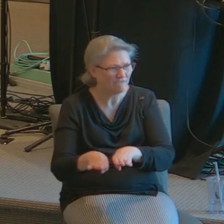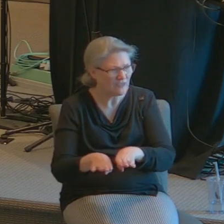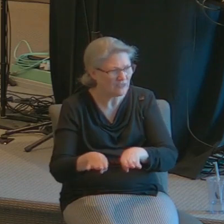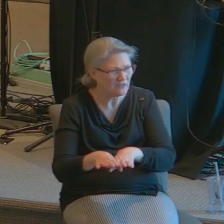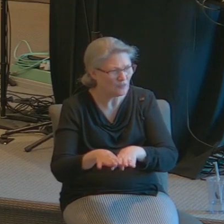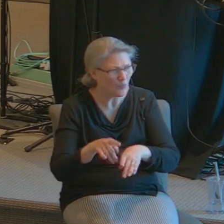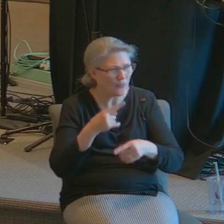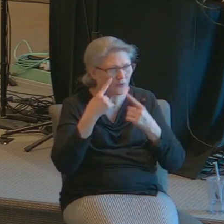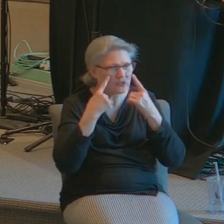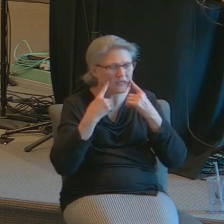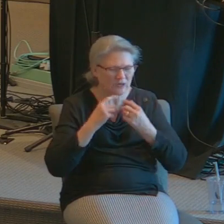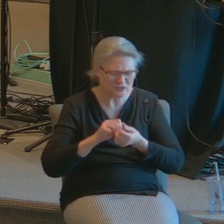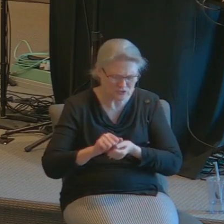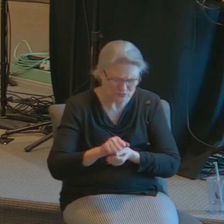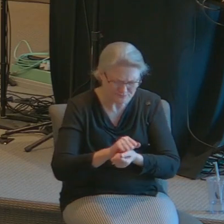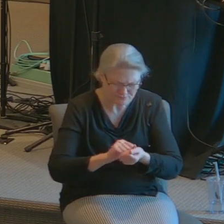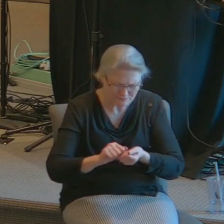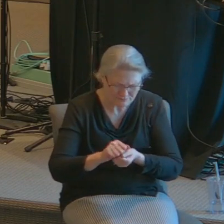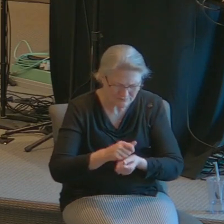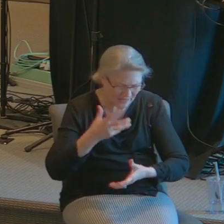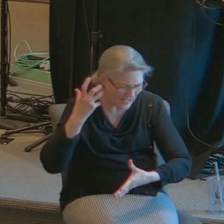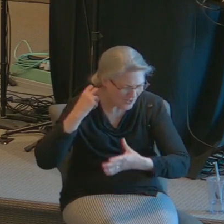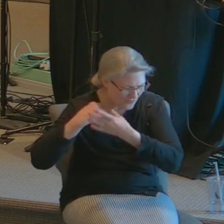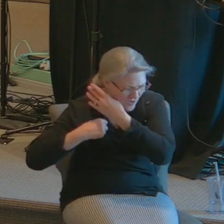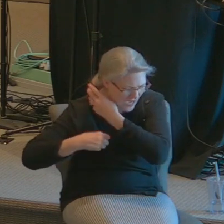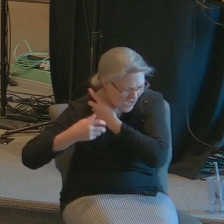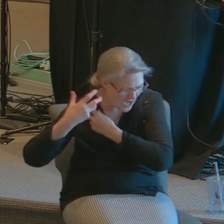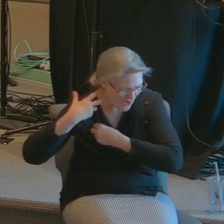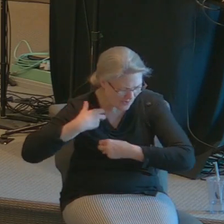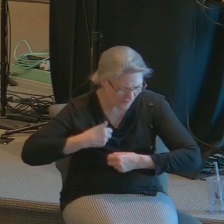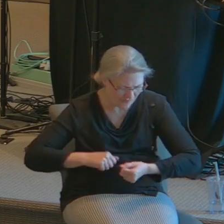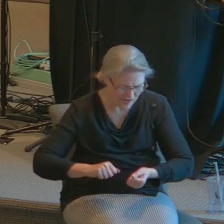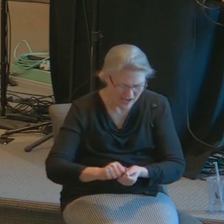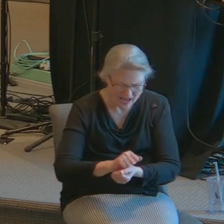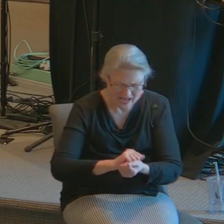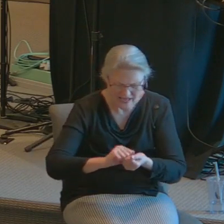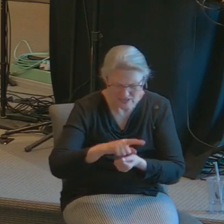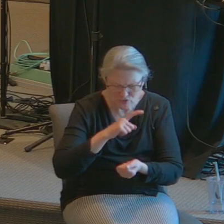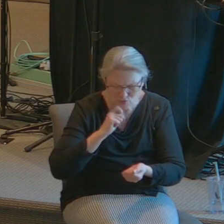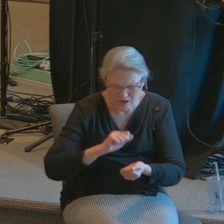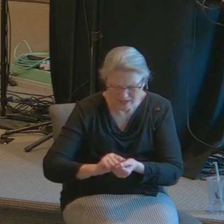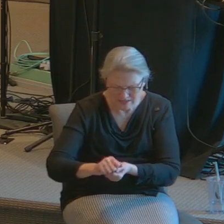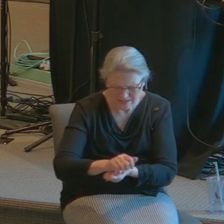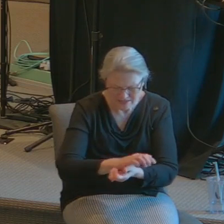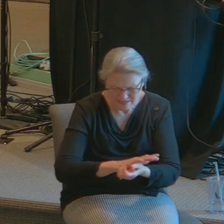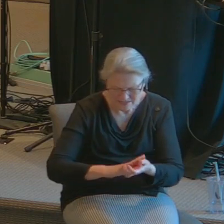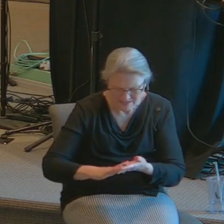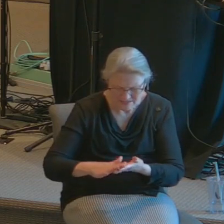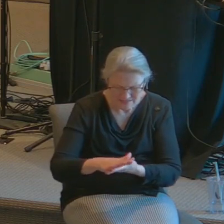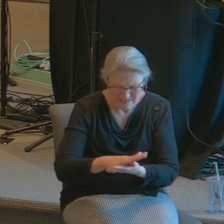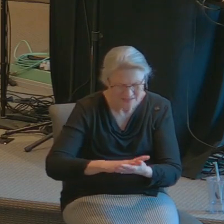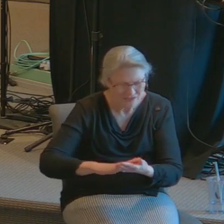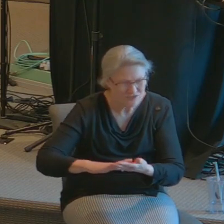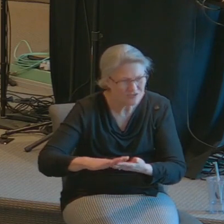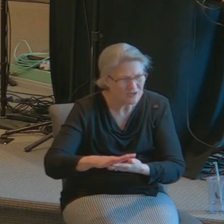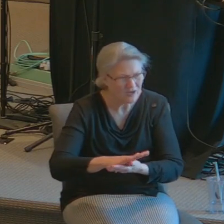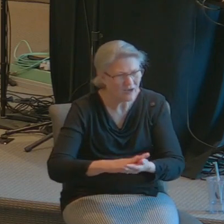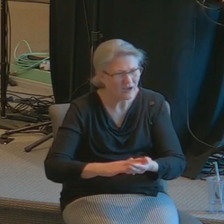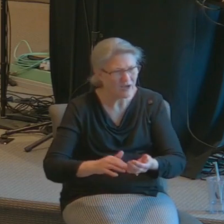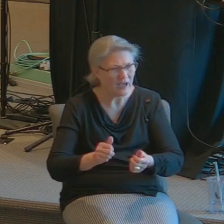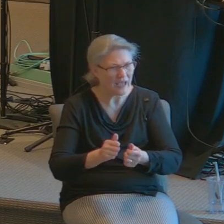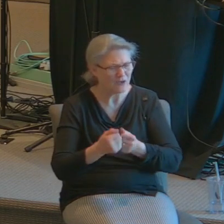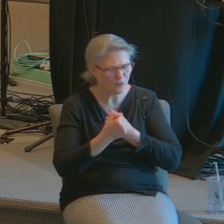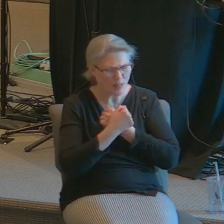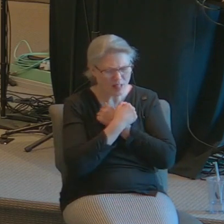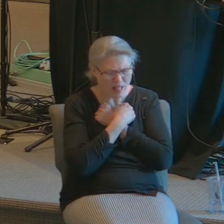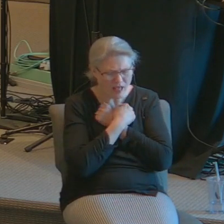and she took the strands of her hair and wiped the tears from those feet in her